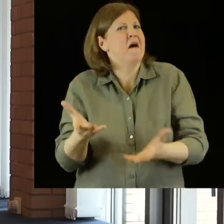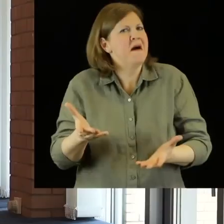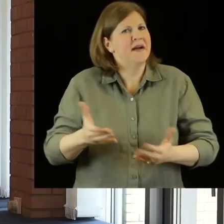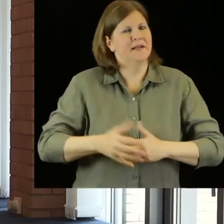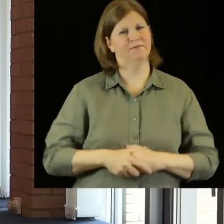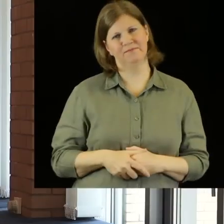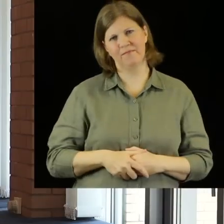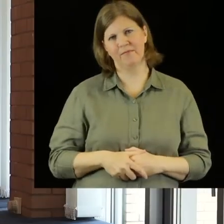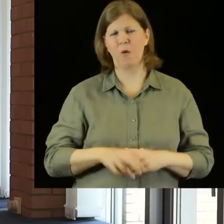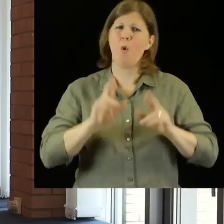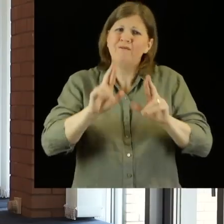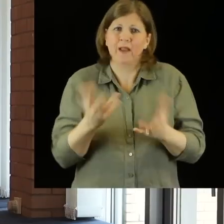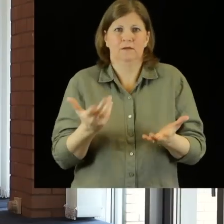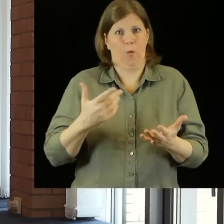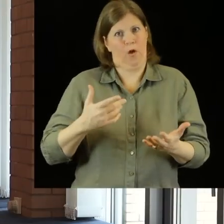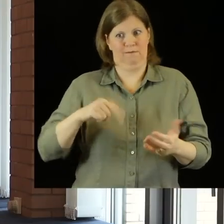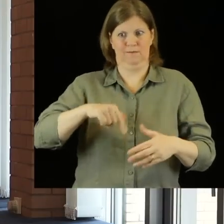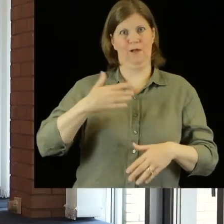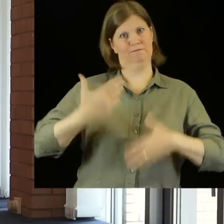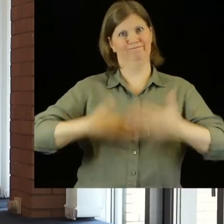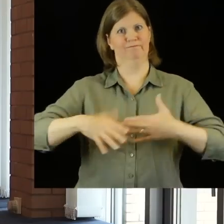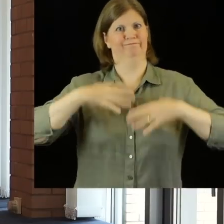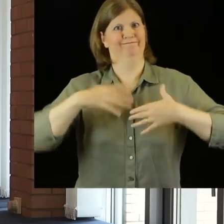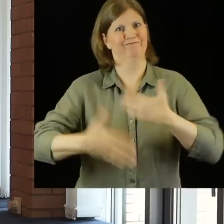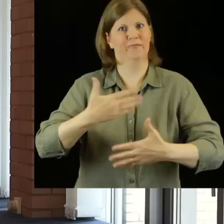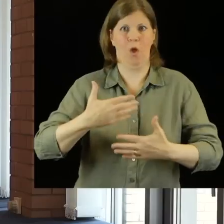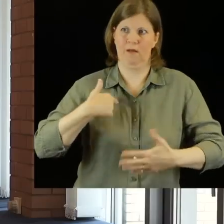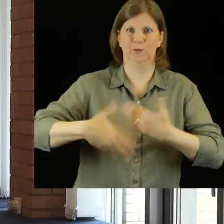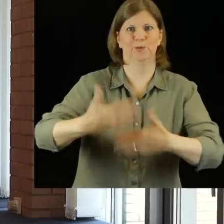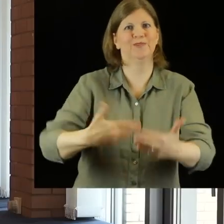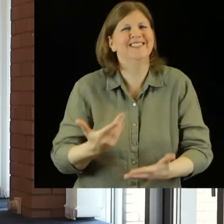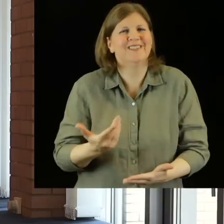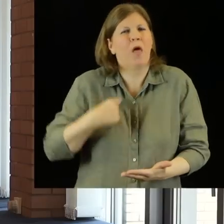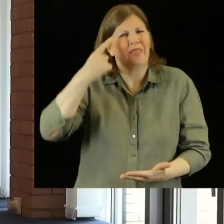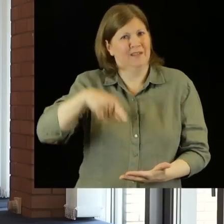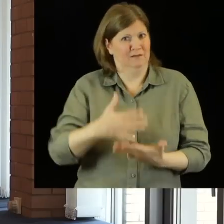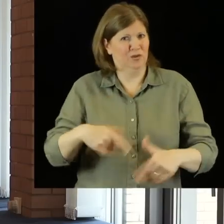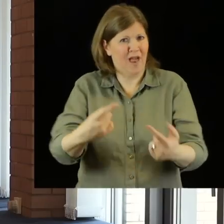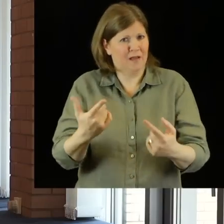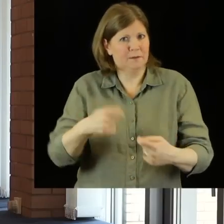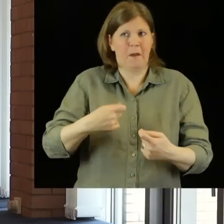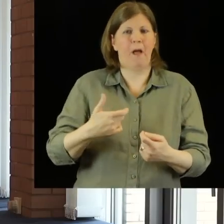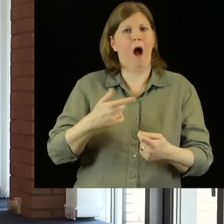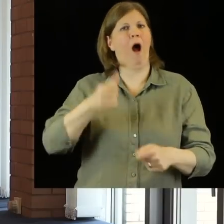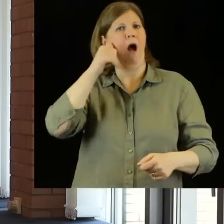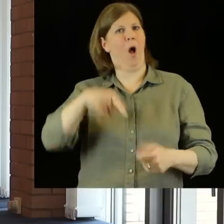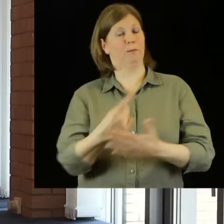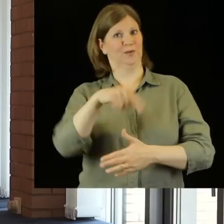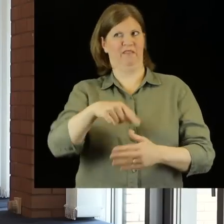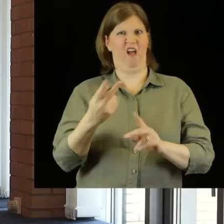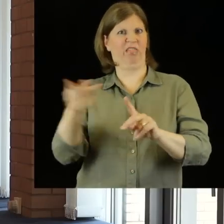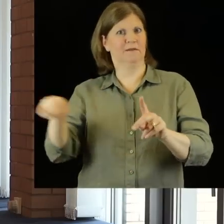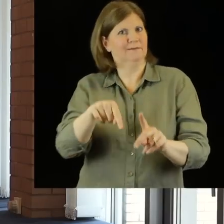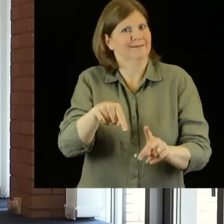preparation work we're doing for that, I think that that challenge will become more of an opportunity really than anything else.